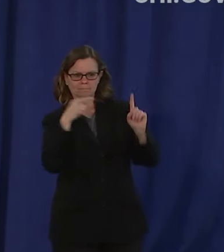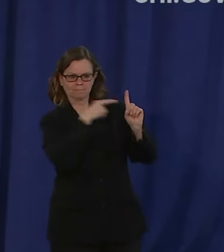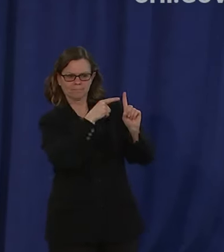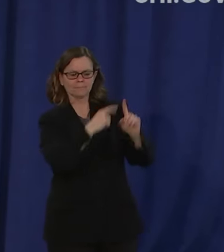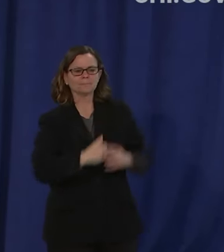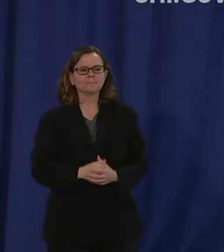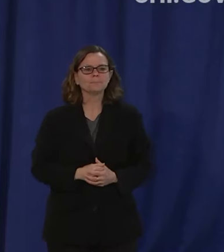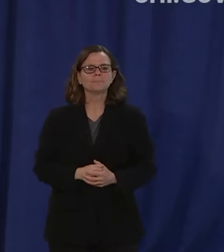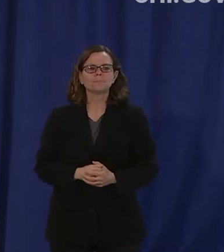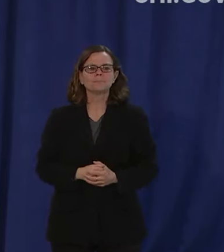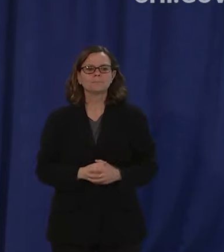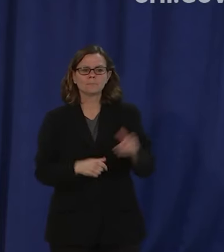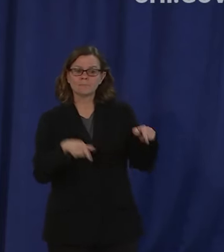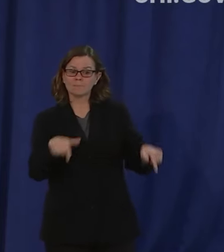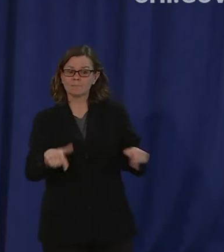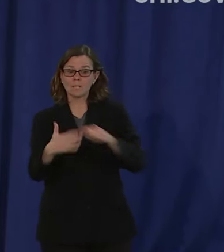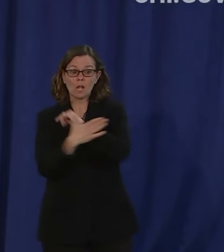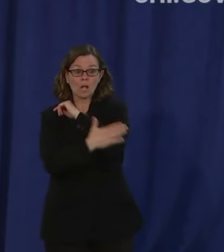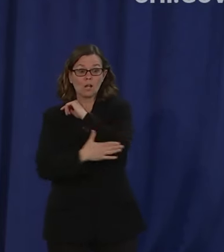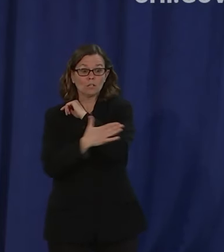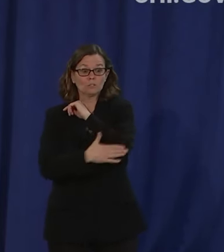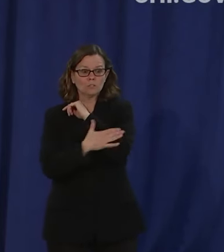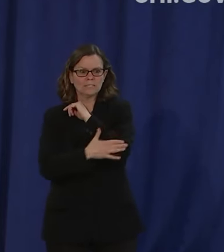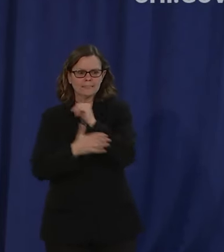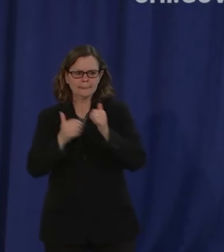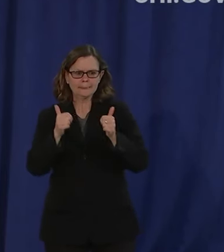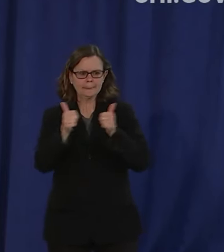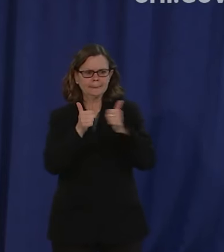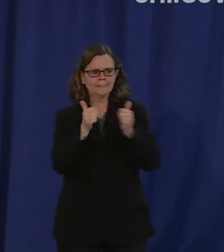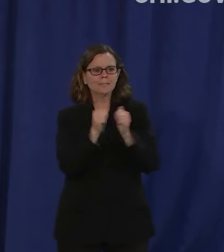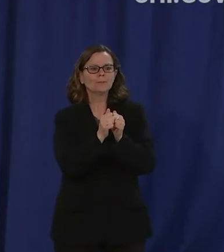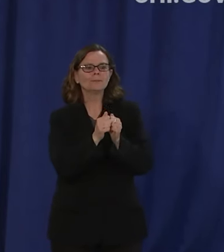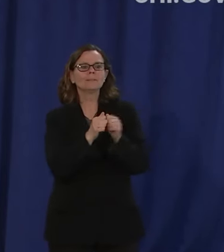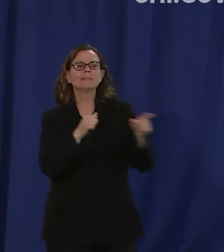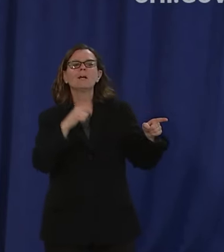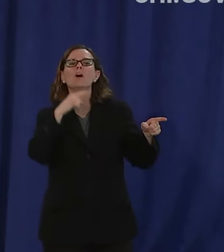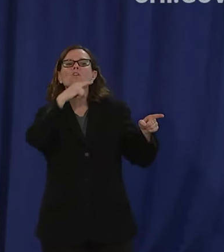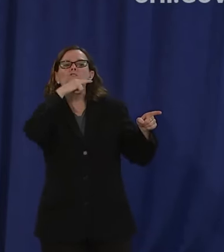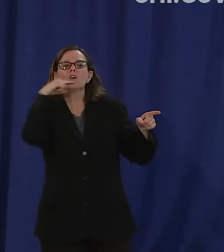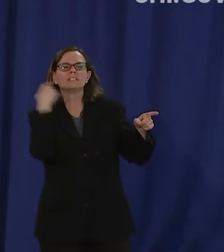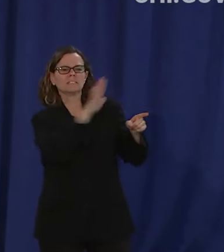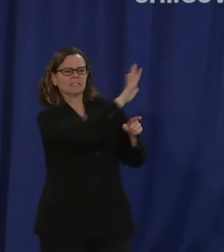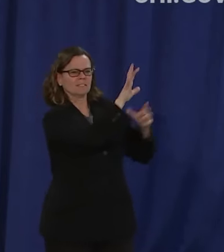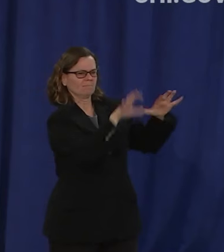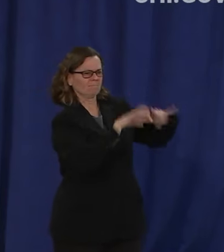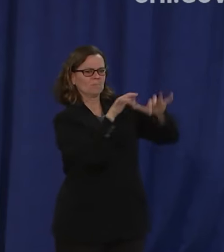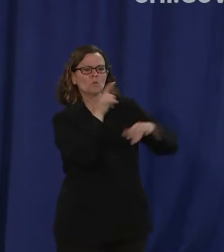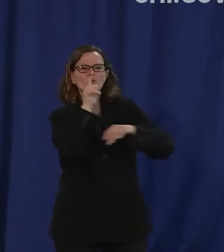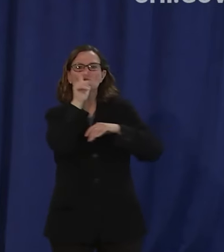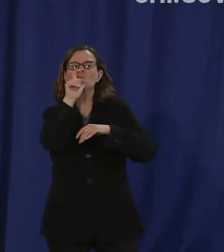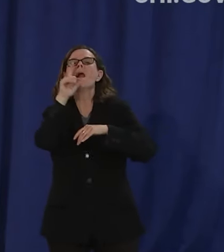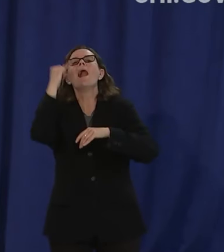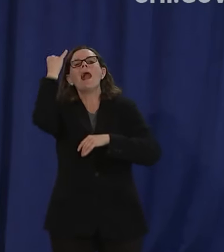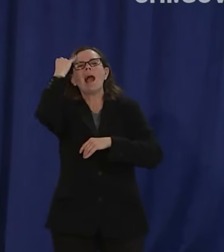Russians to be the first to land on the moon anyone can do average